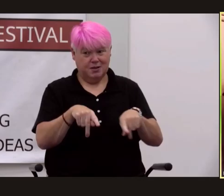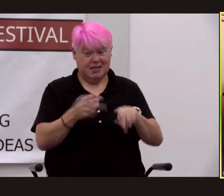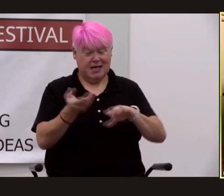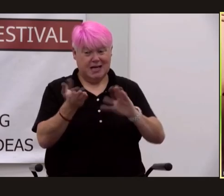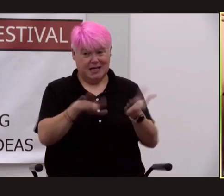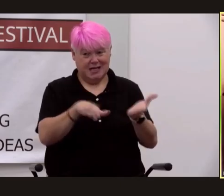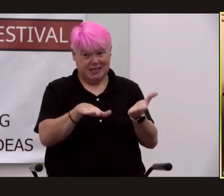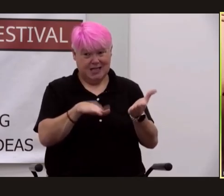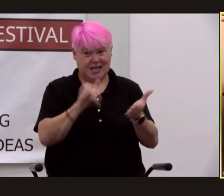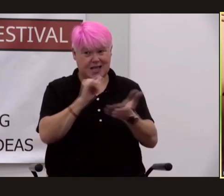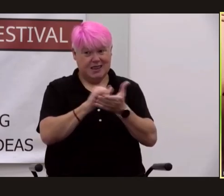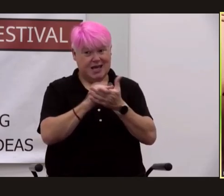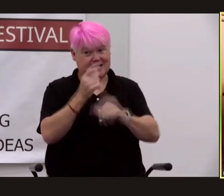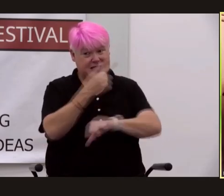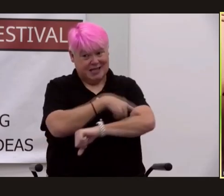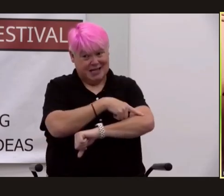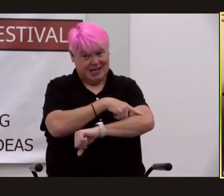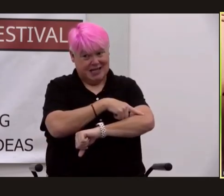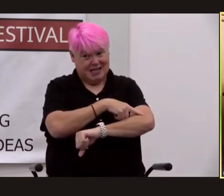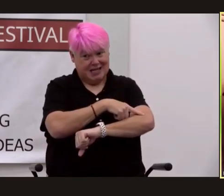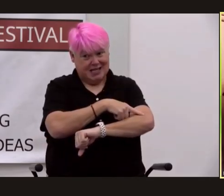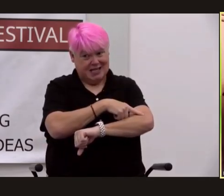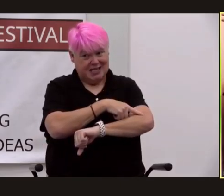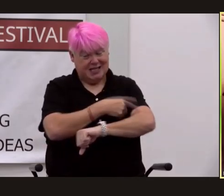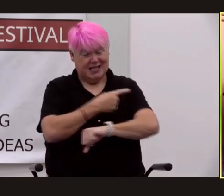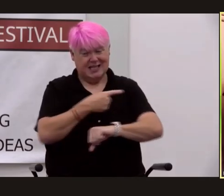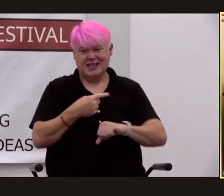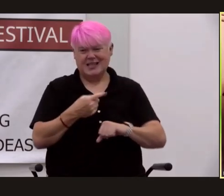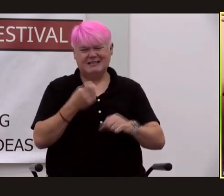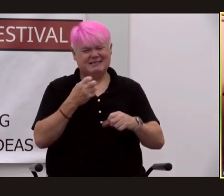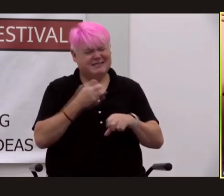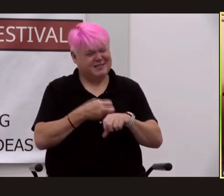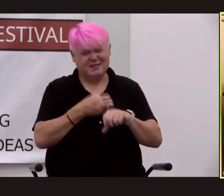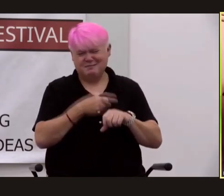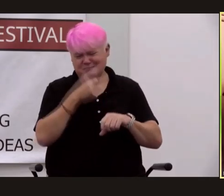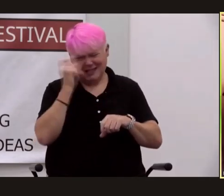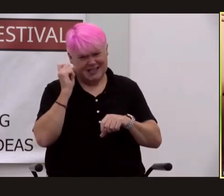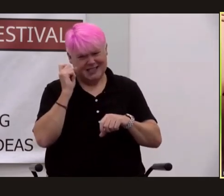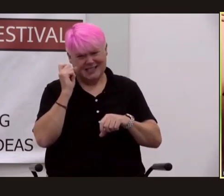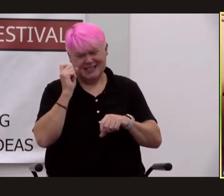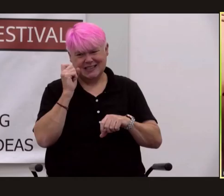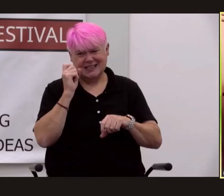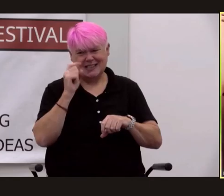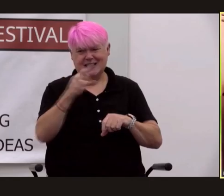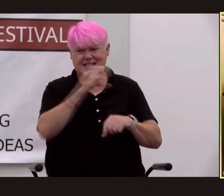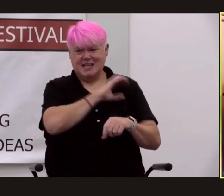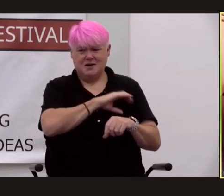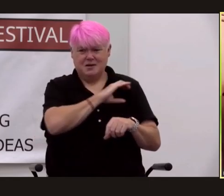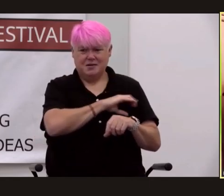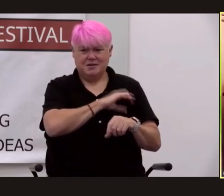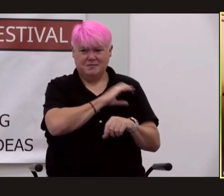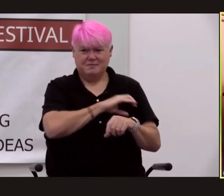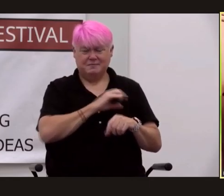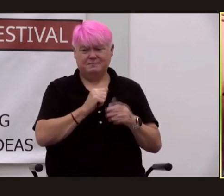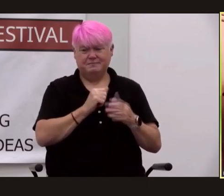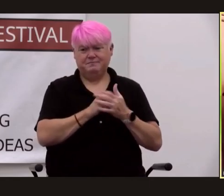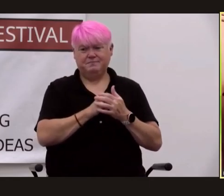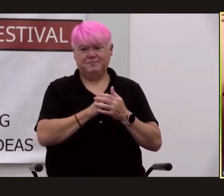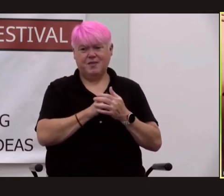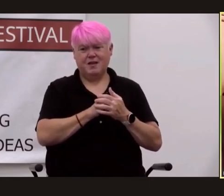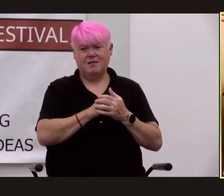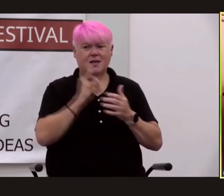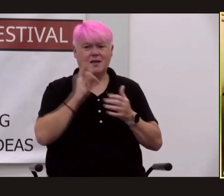000 this is the tragedy and i'll tell you what happened my main character of j robert oppenheimer